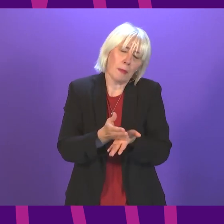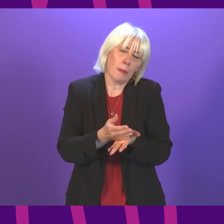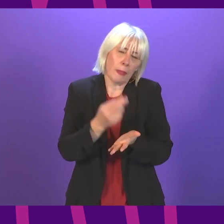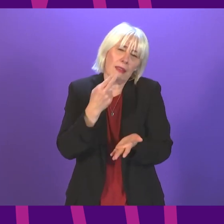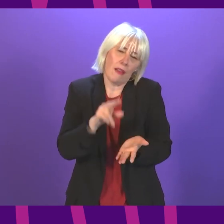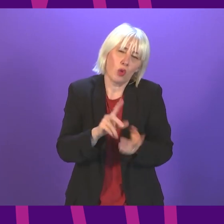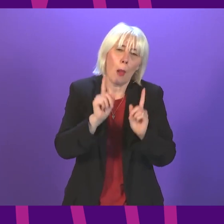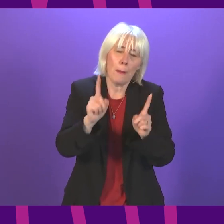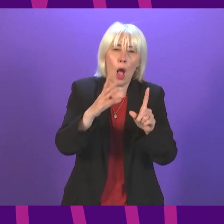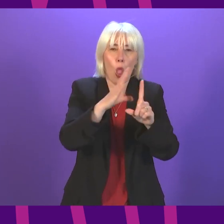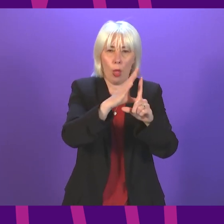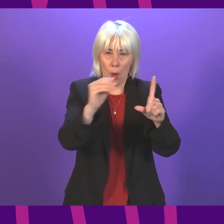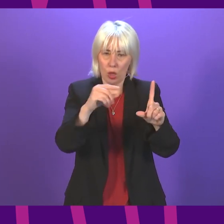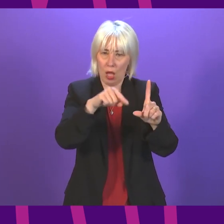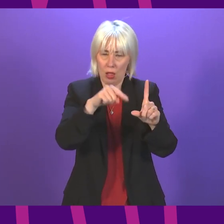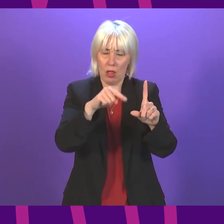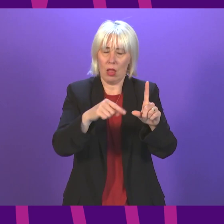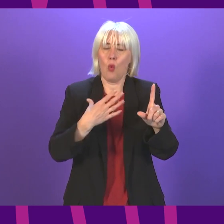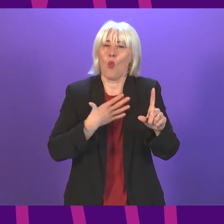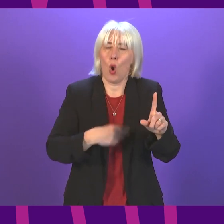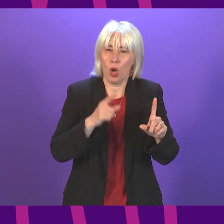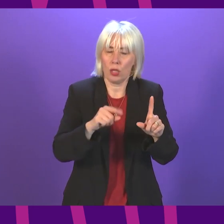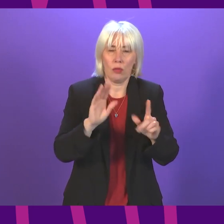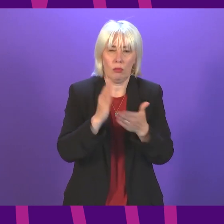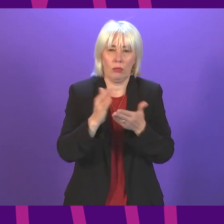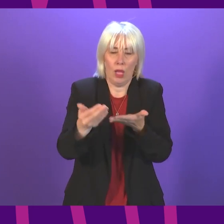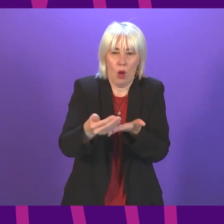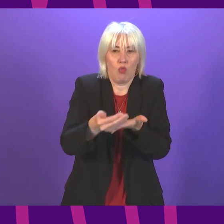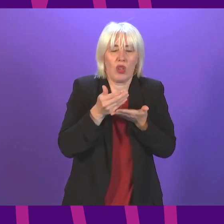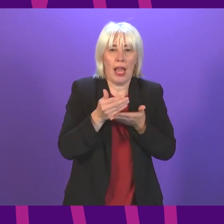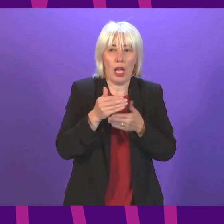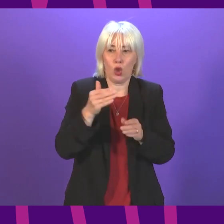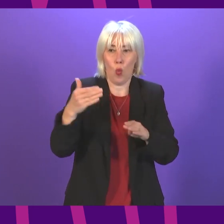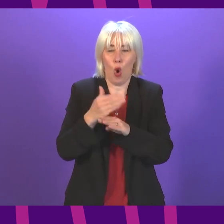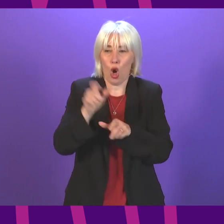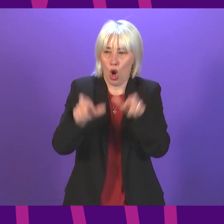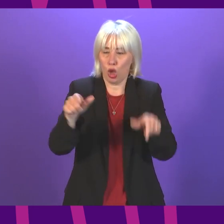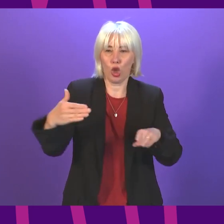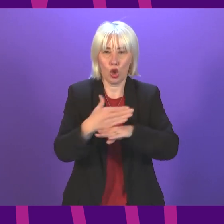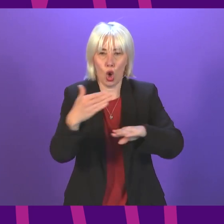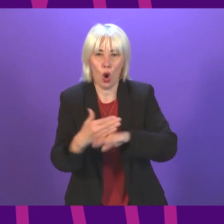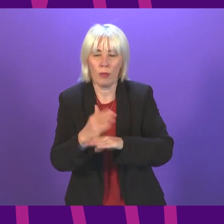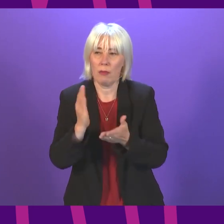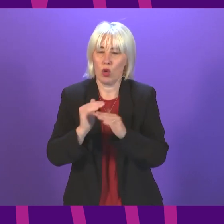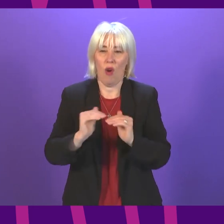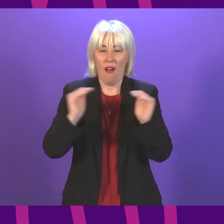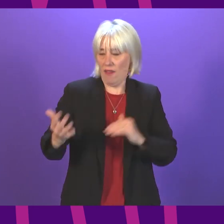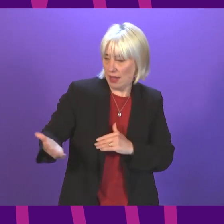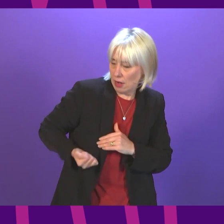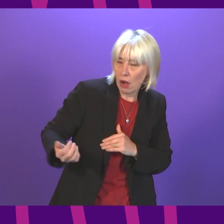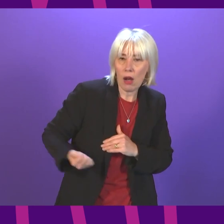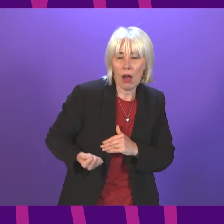The model that we want to deliver is one that protects the jobs of workers, delivers fair wages and has